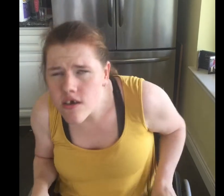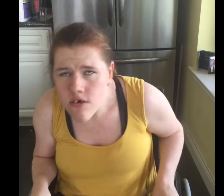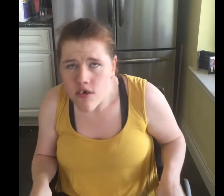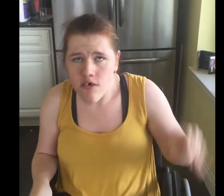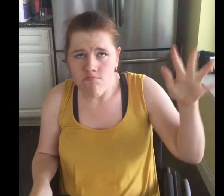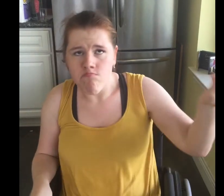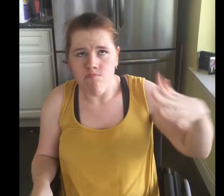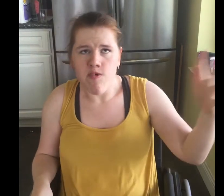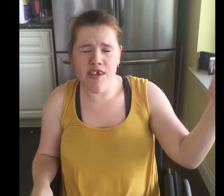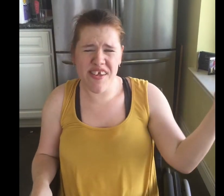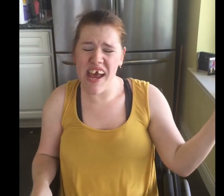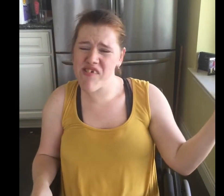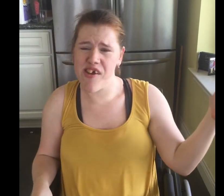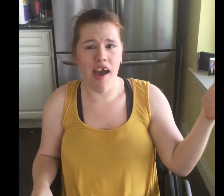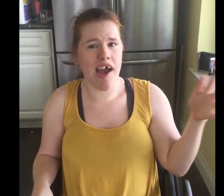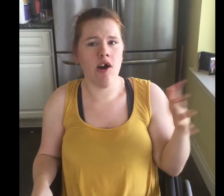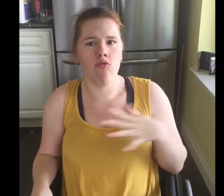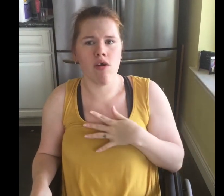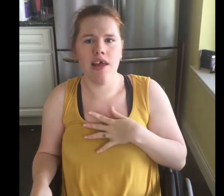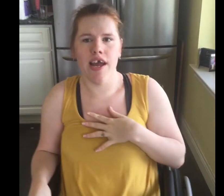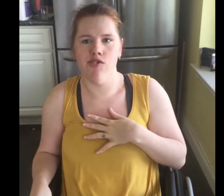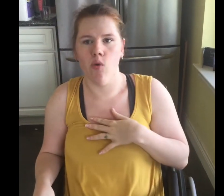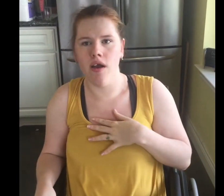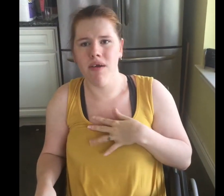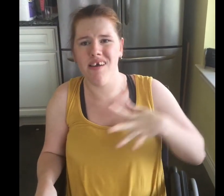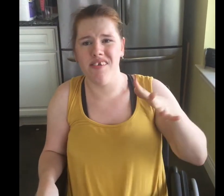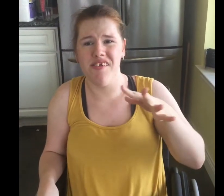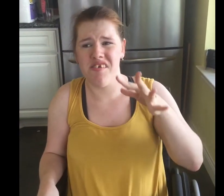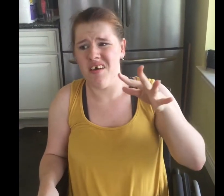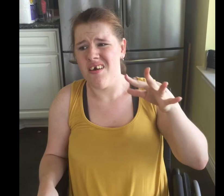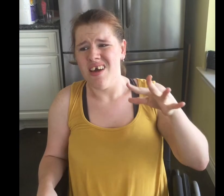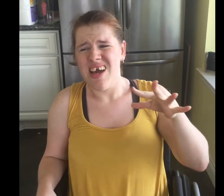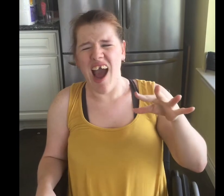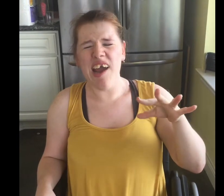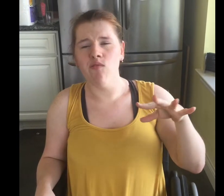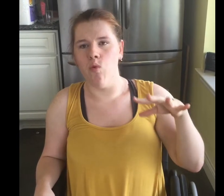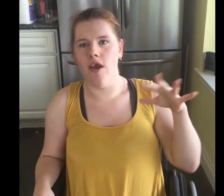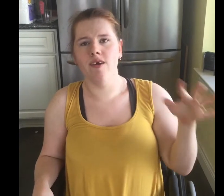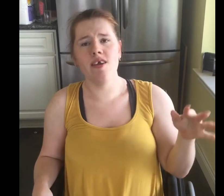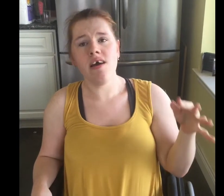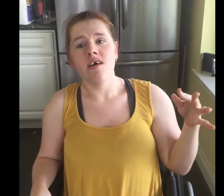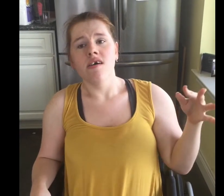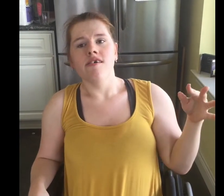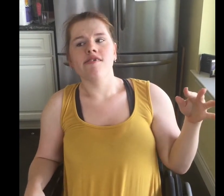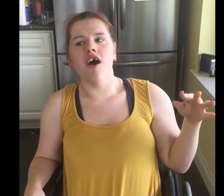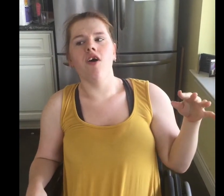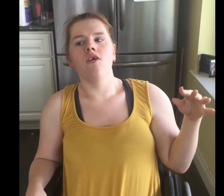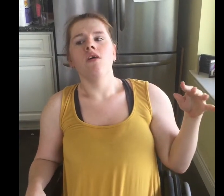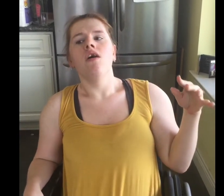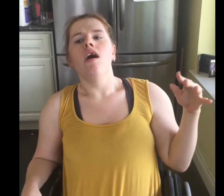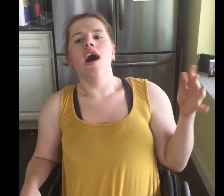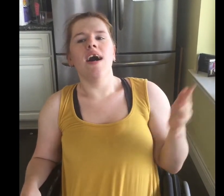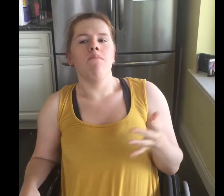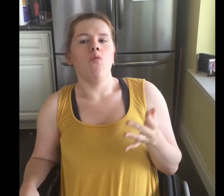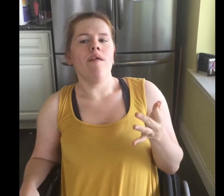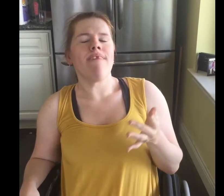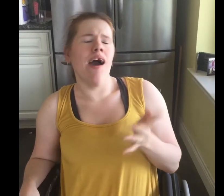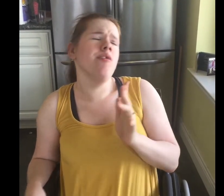sensation I don't really enjoy because it's kind of weird. So, um, we found